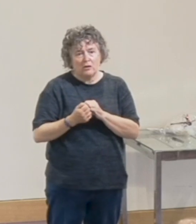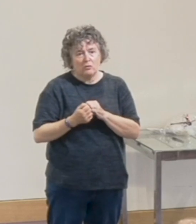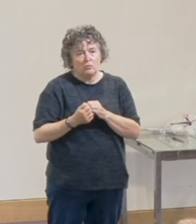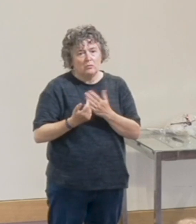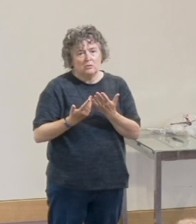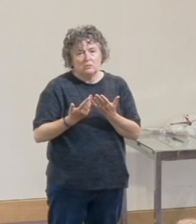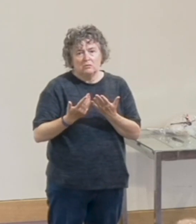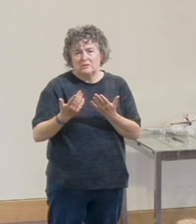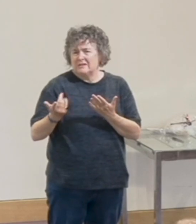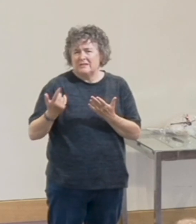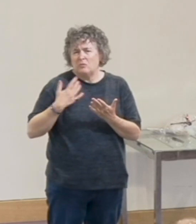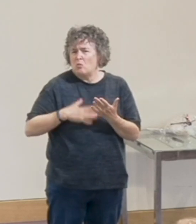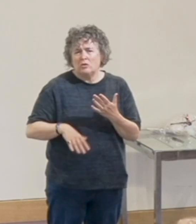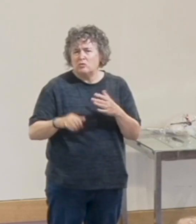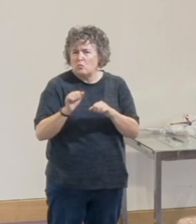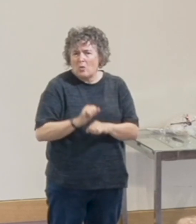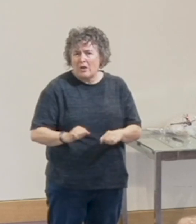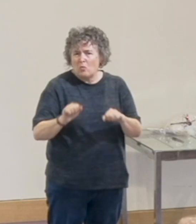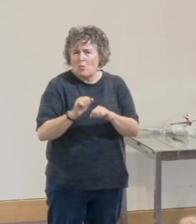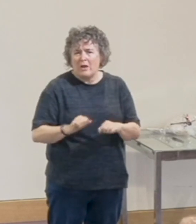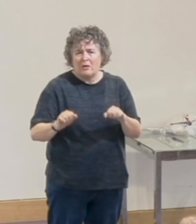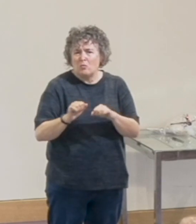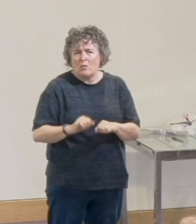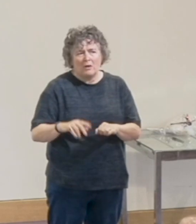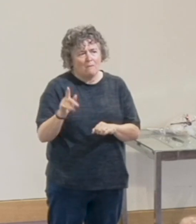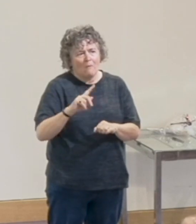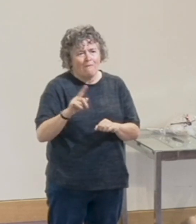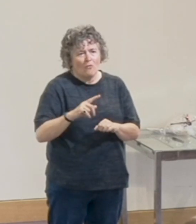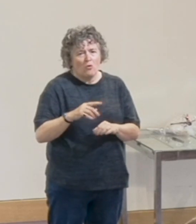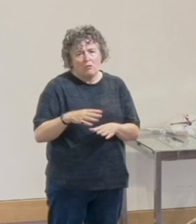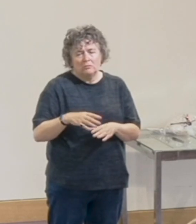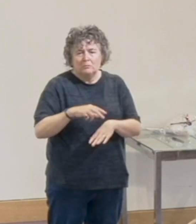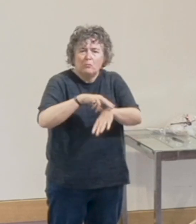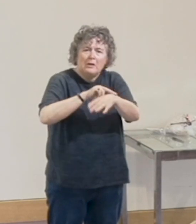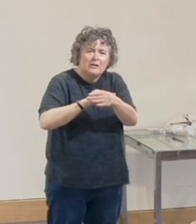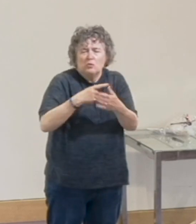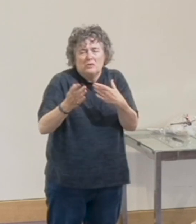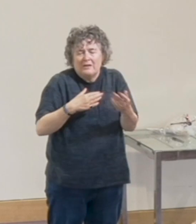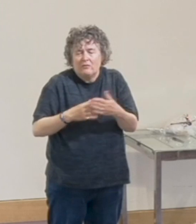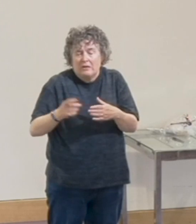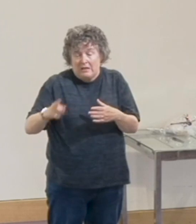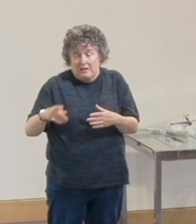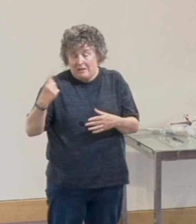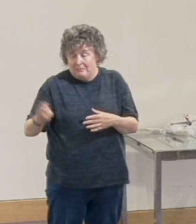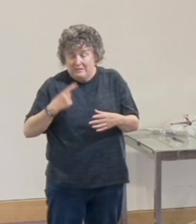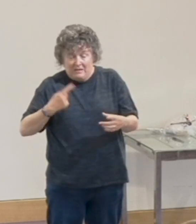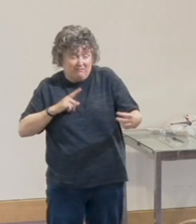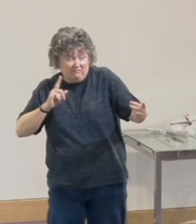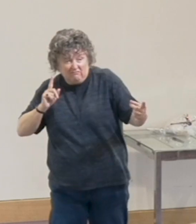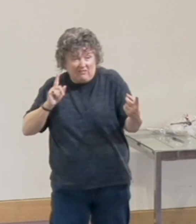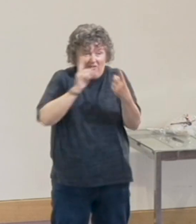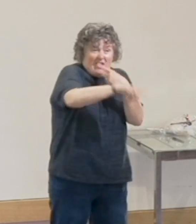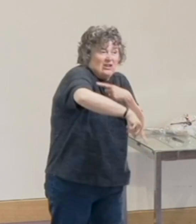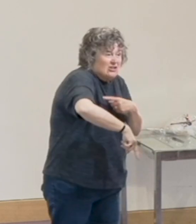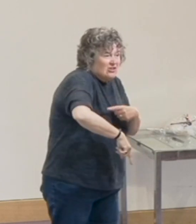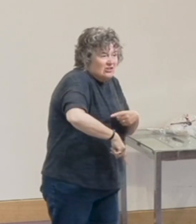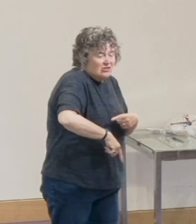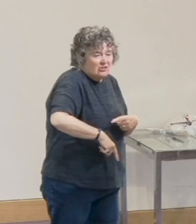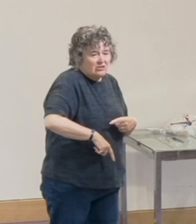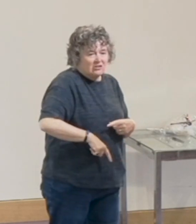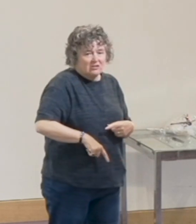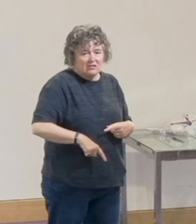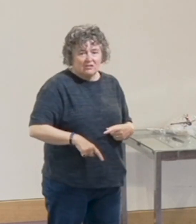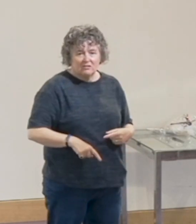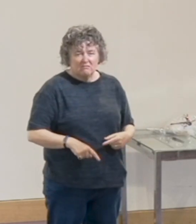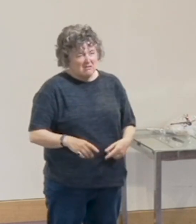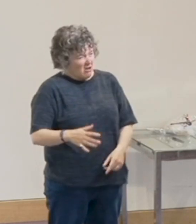the law, or any other justice to take place. He would take action, and he would get his own back, and hurt